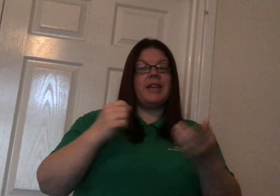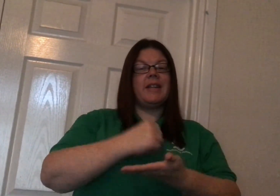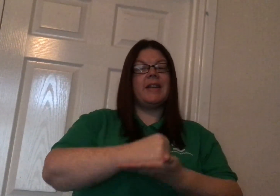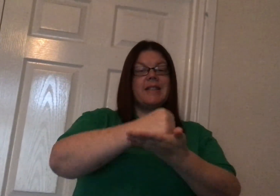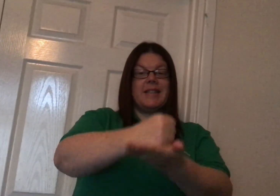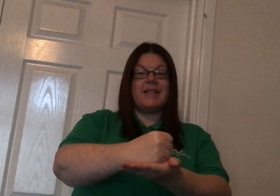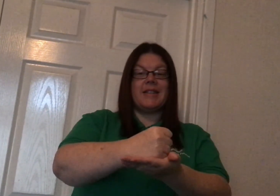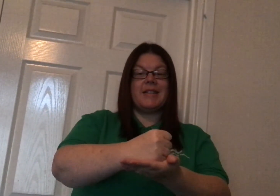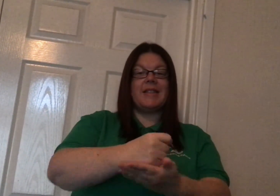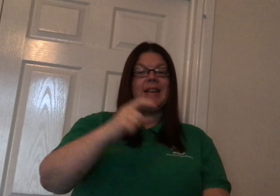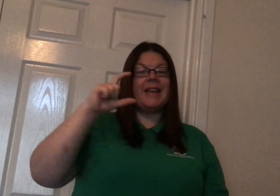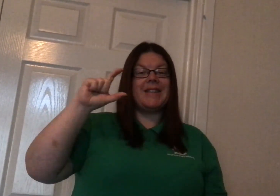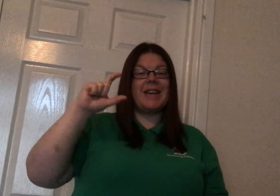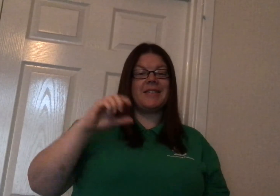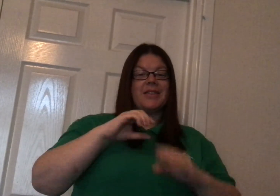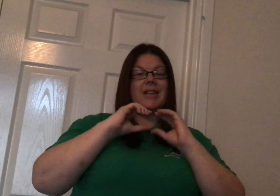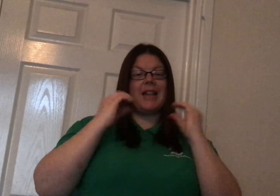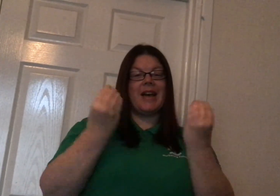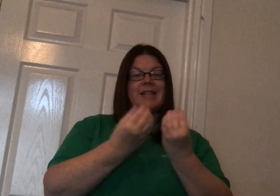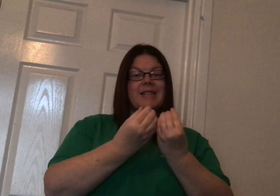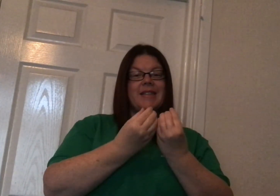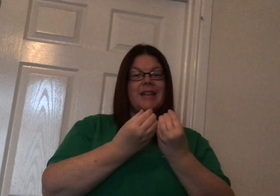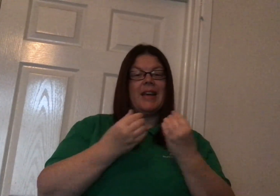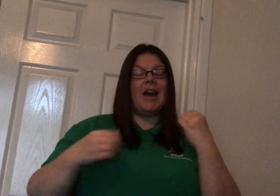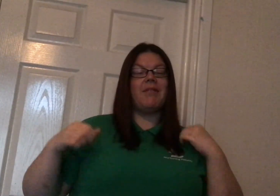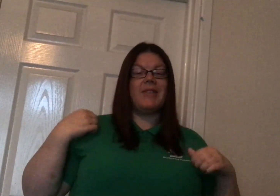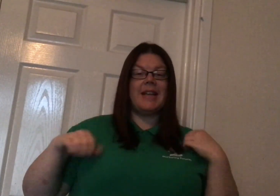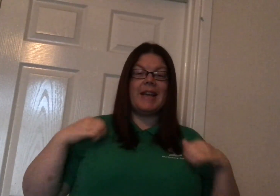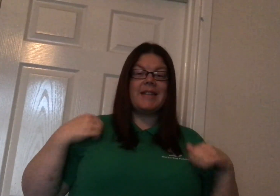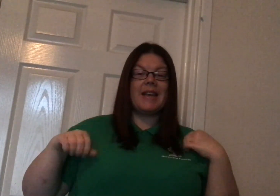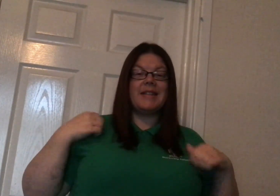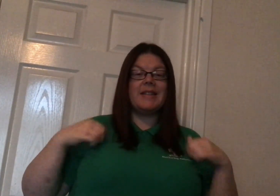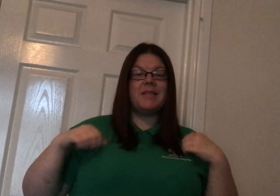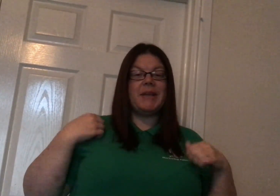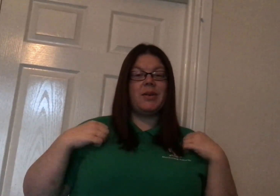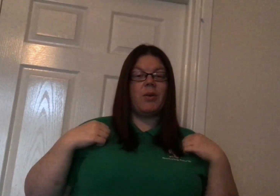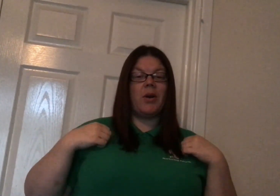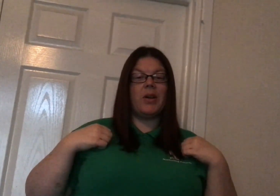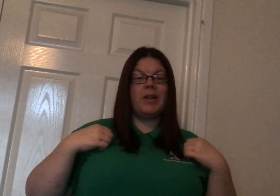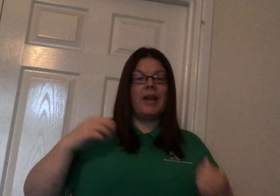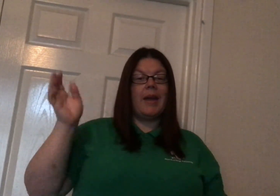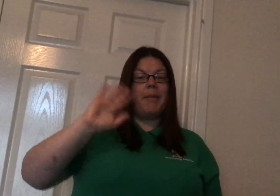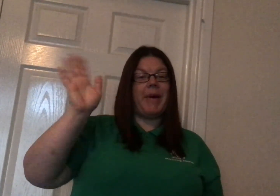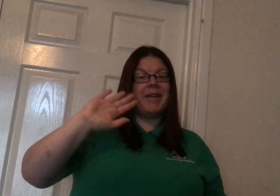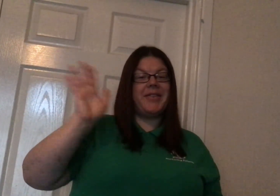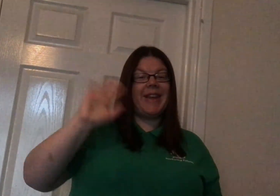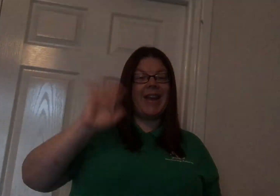assistants in Chestnut class. I'm really excited to meet you all. Bye for now.